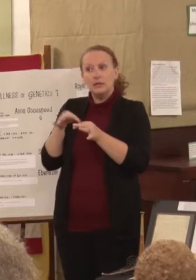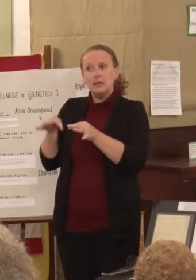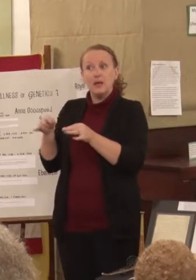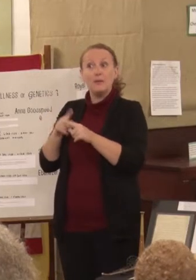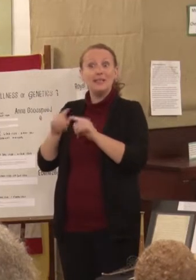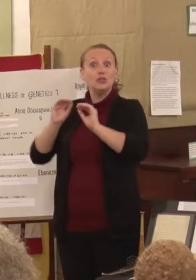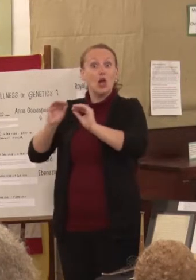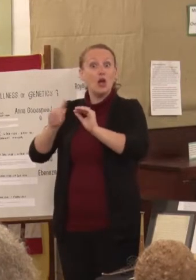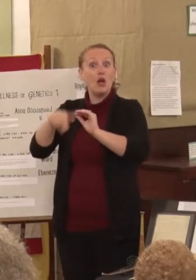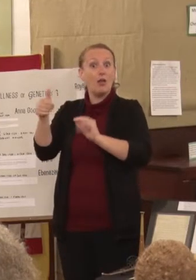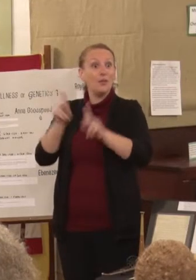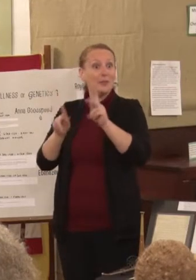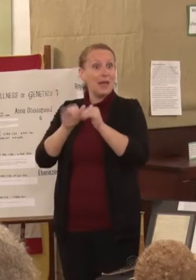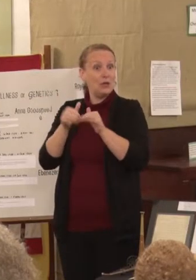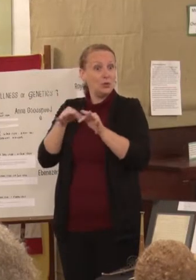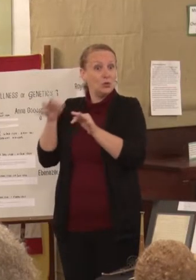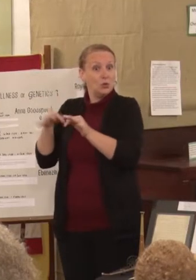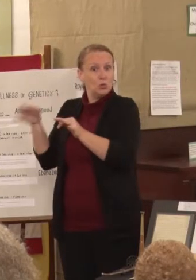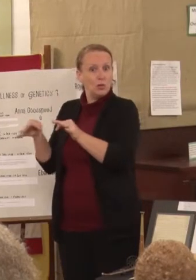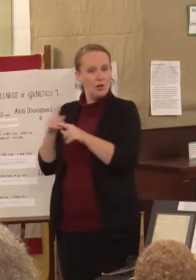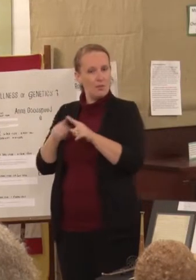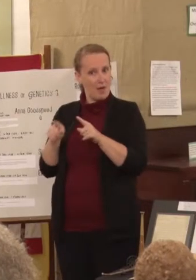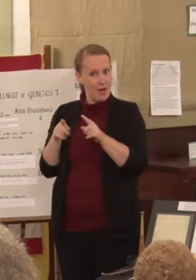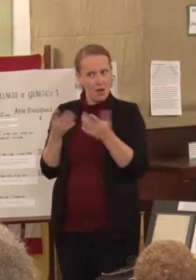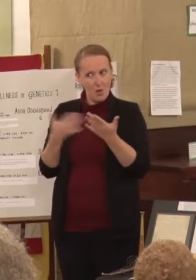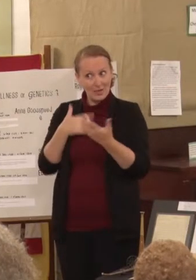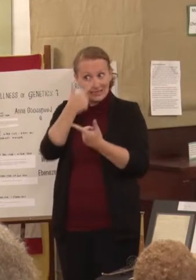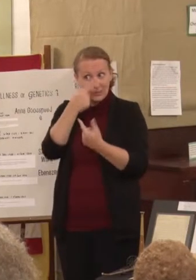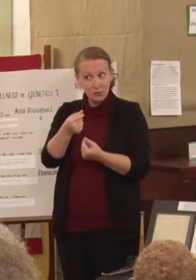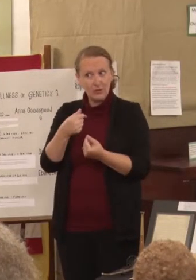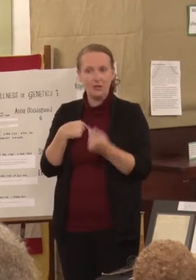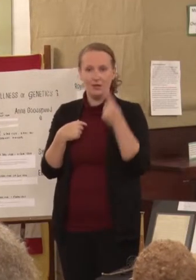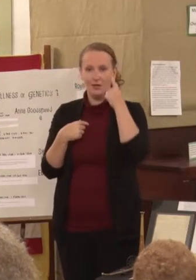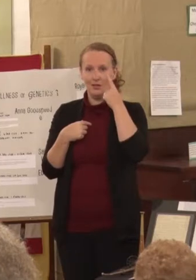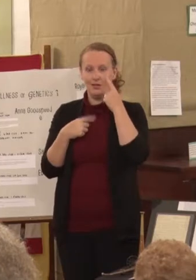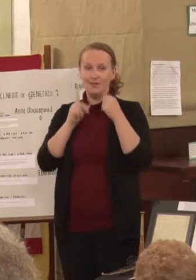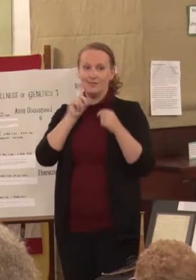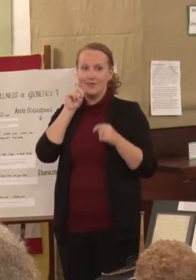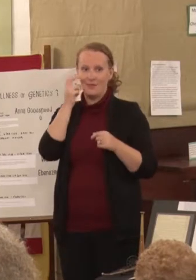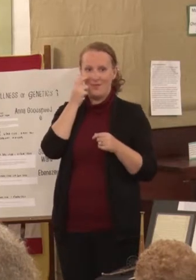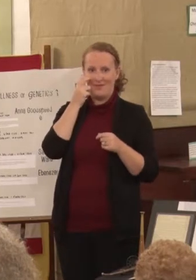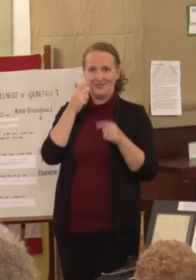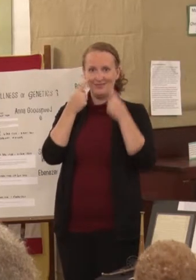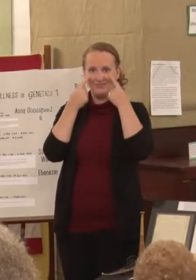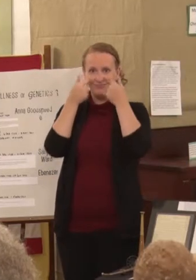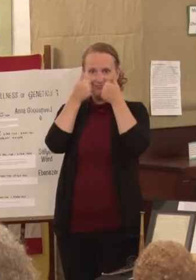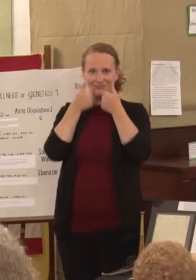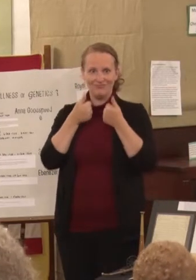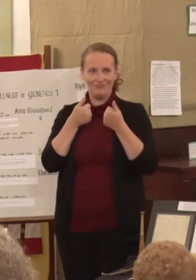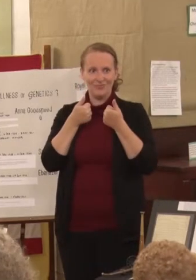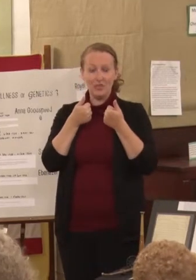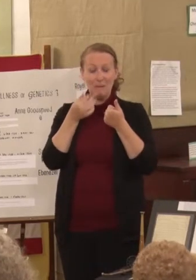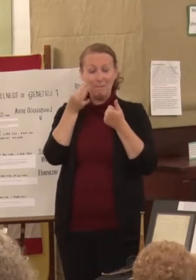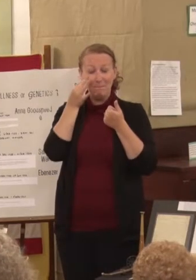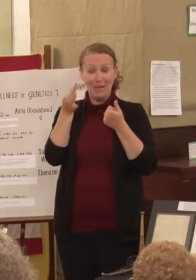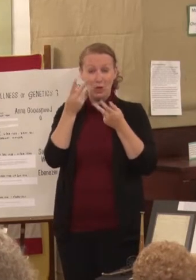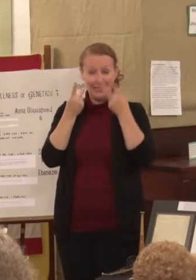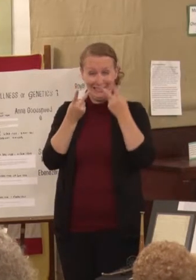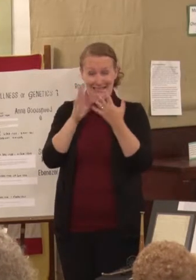decreasing in the vision in the other eye. So he could barely see and he couldn't hear. And he was a tailor.